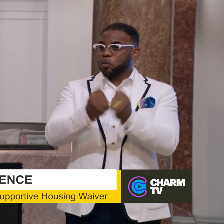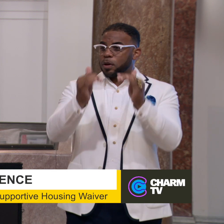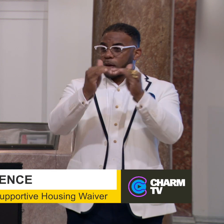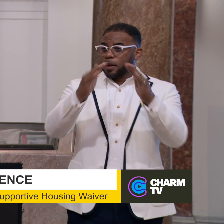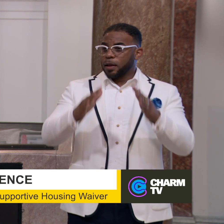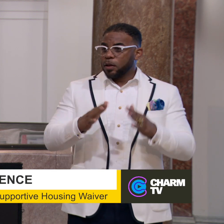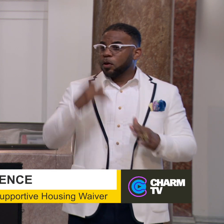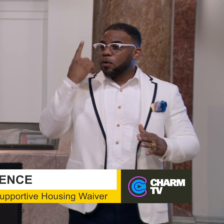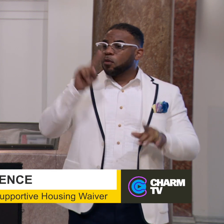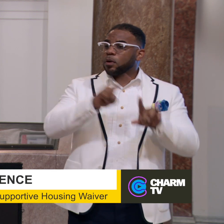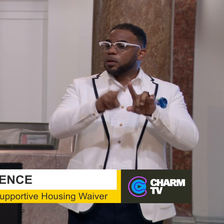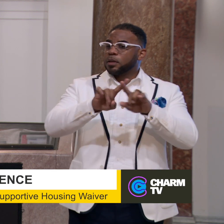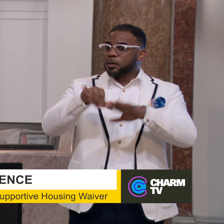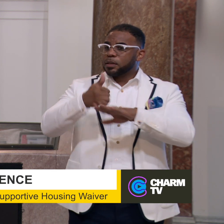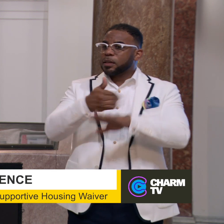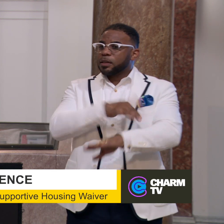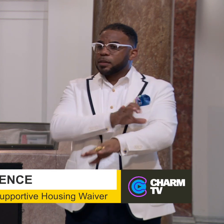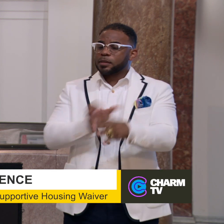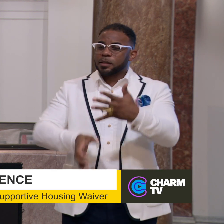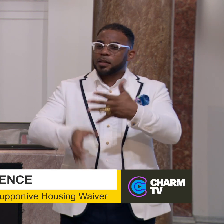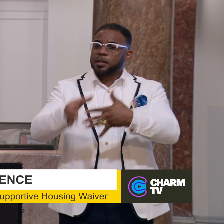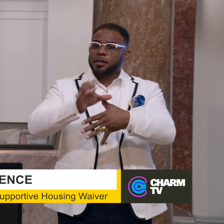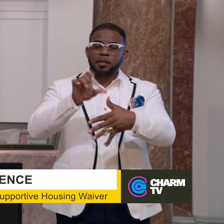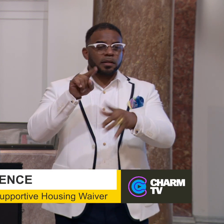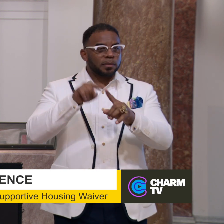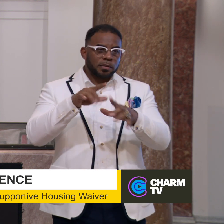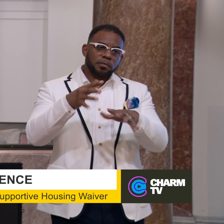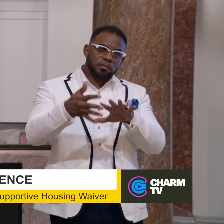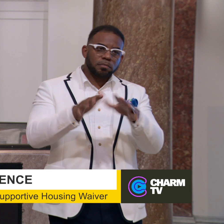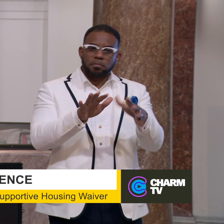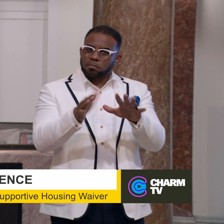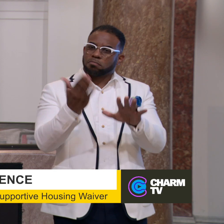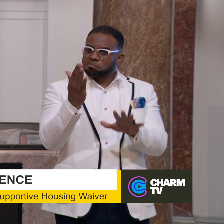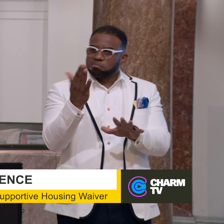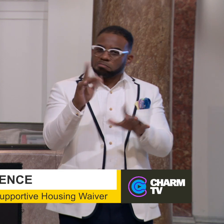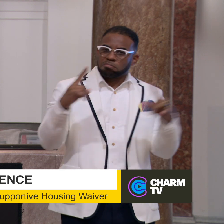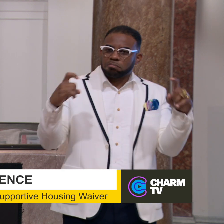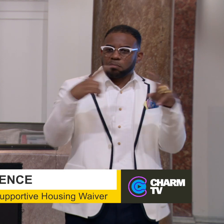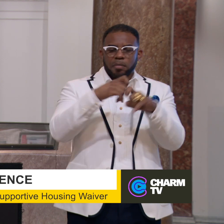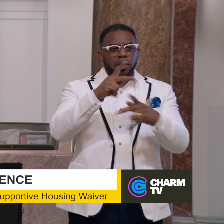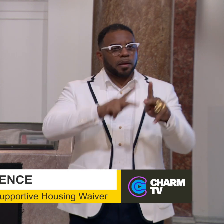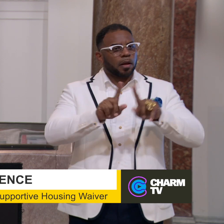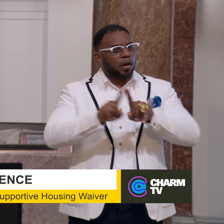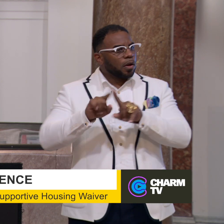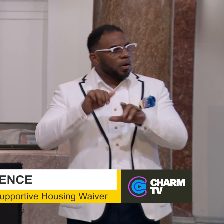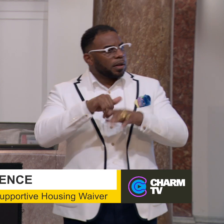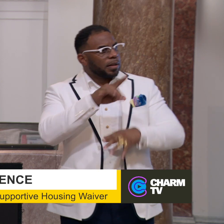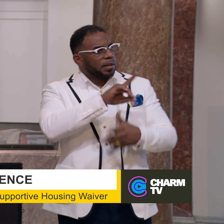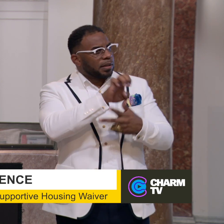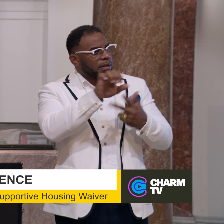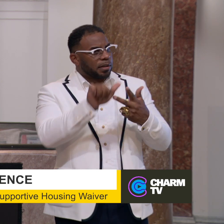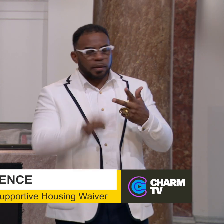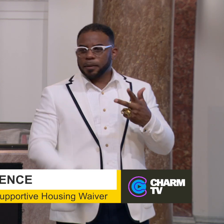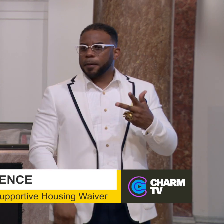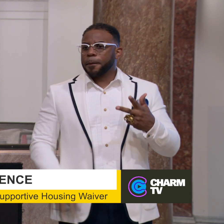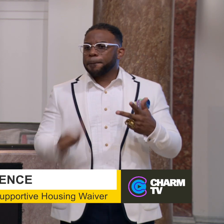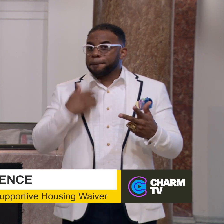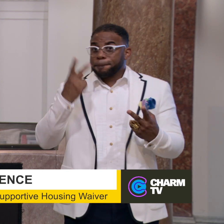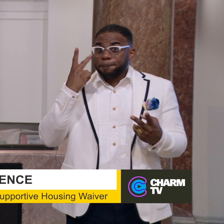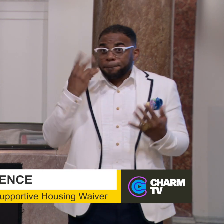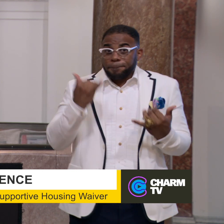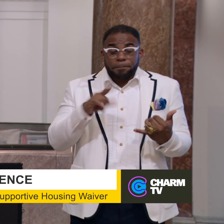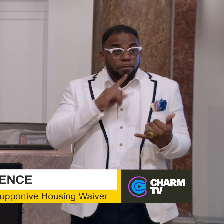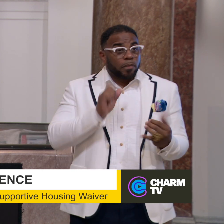housing for a different set of clinical criteria, but similar complex people as well as in the DDA. And what we're